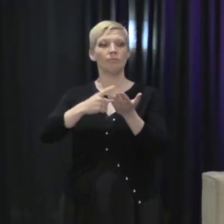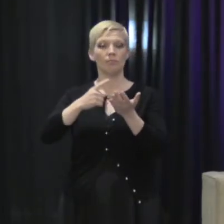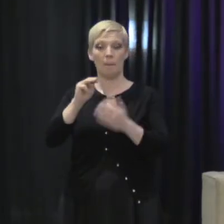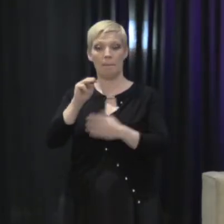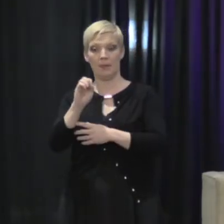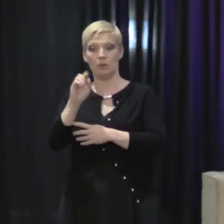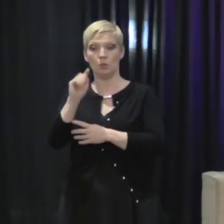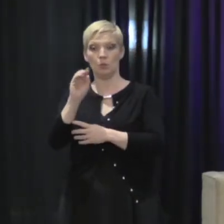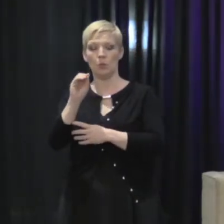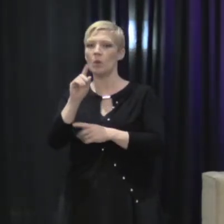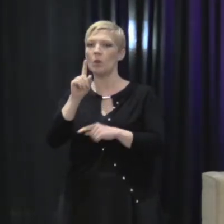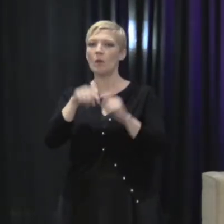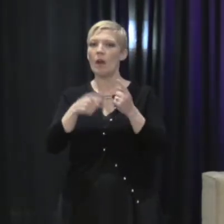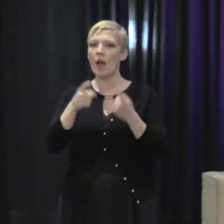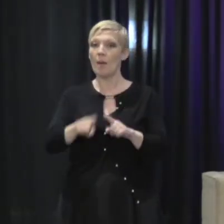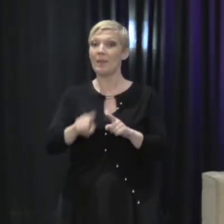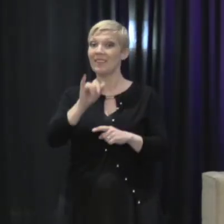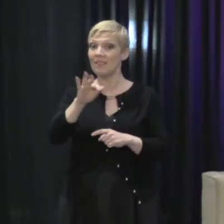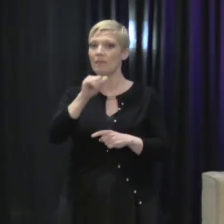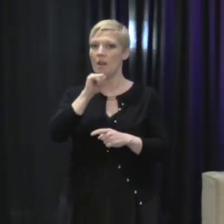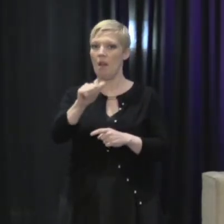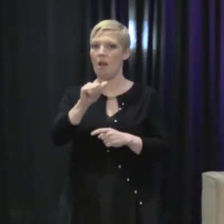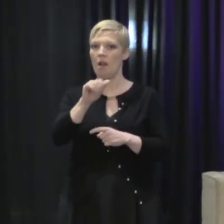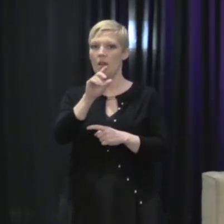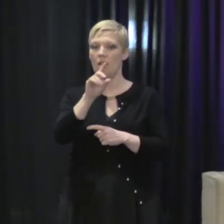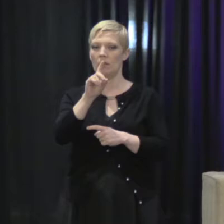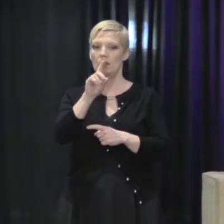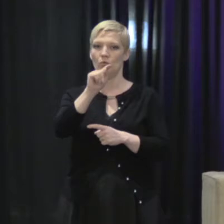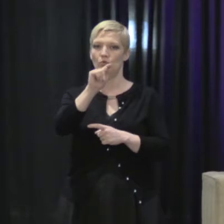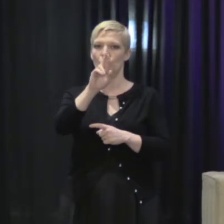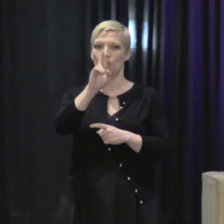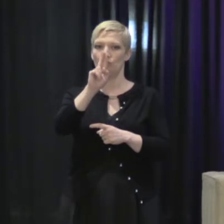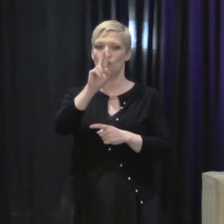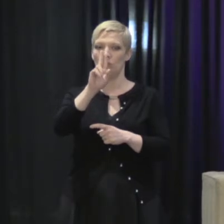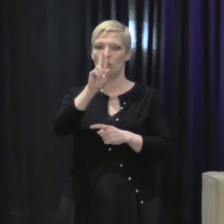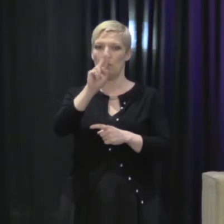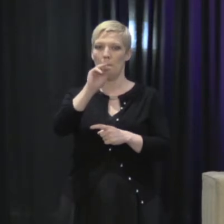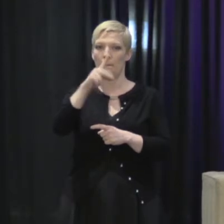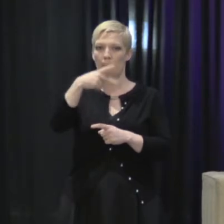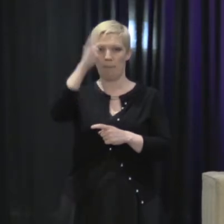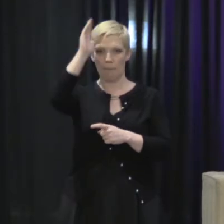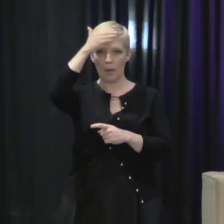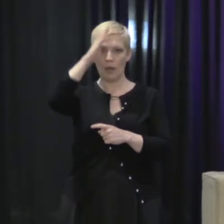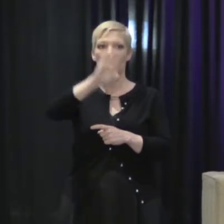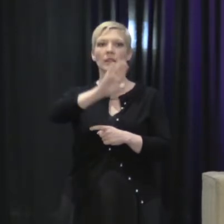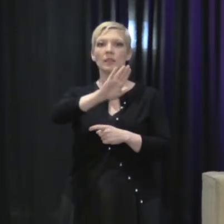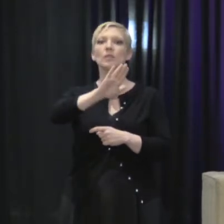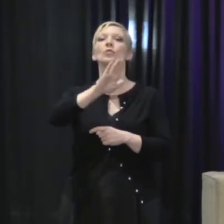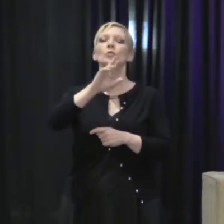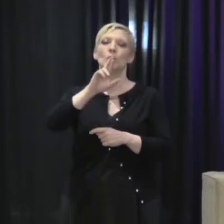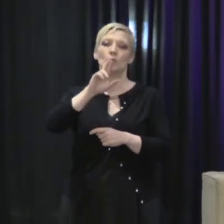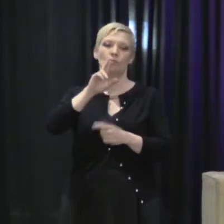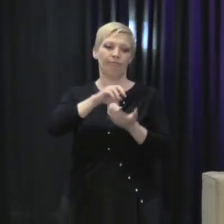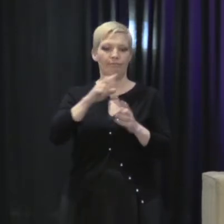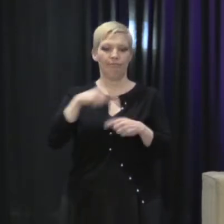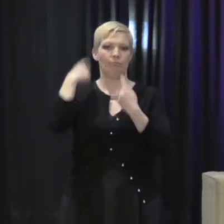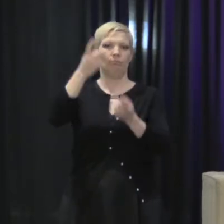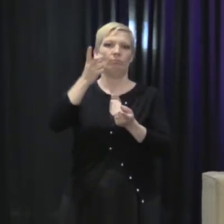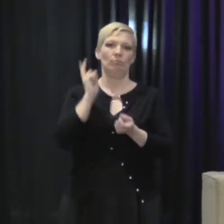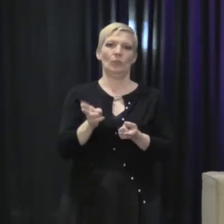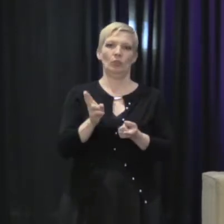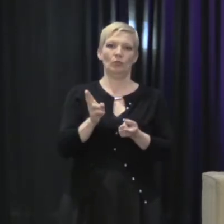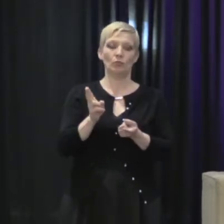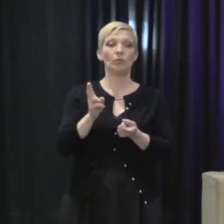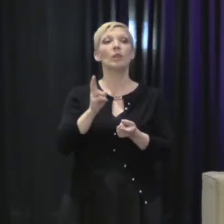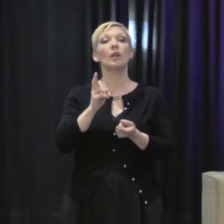if not for Donald Trump's record of sexual violence against women. And that may be true, but I'll take the